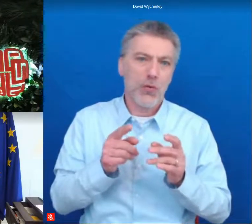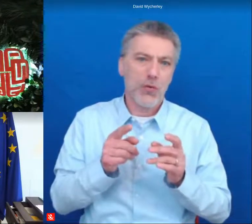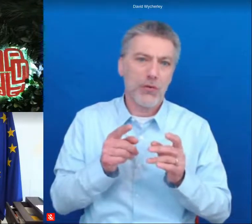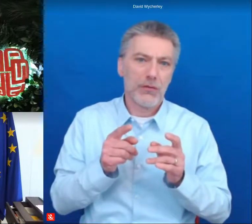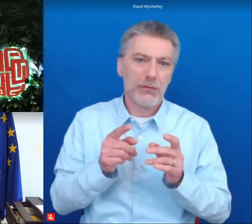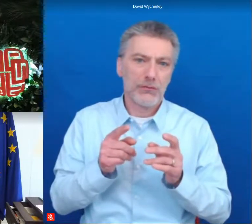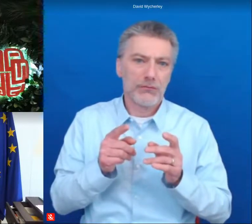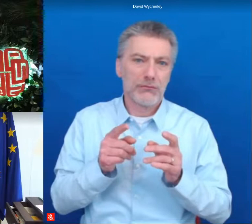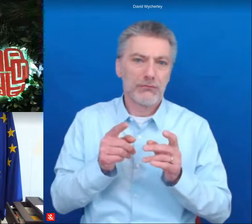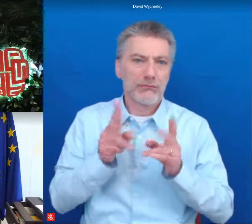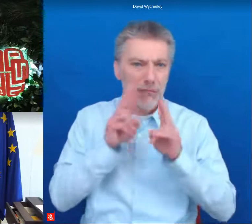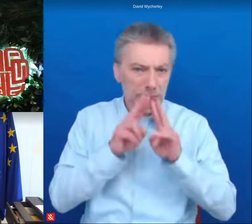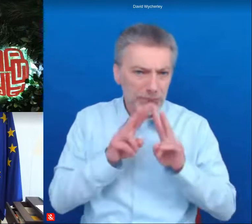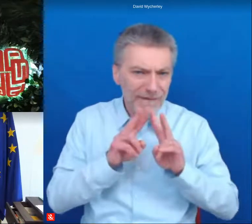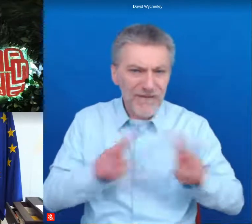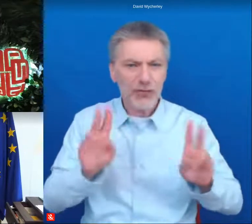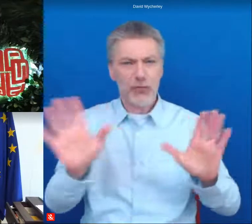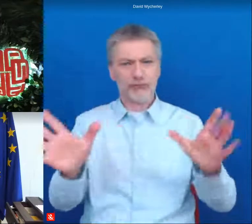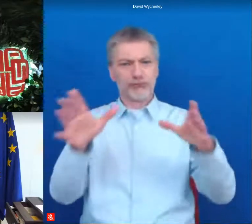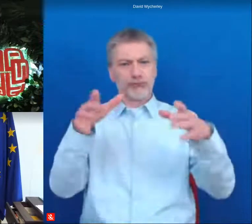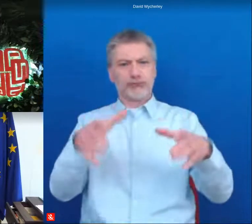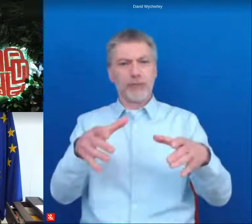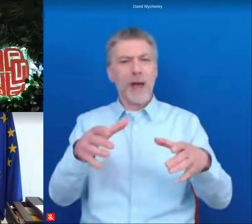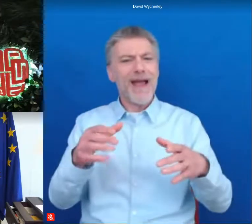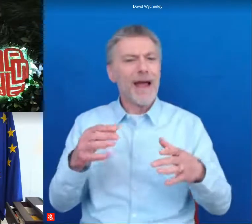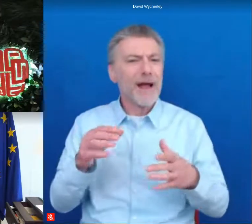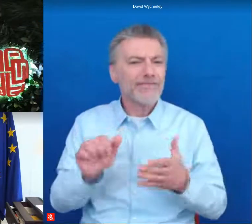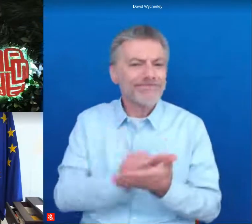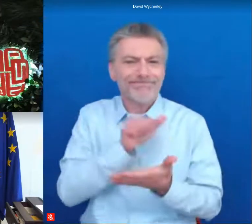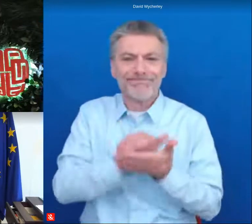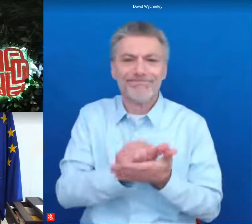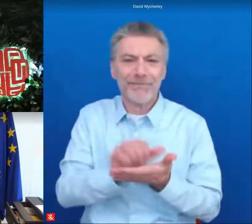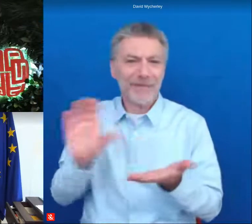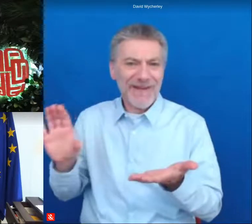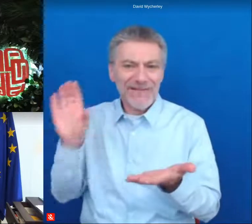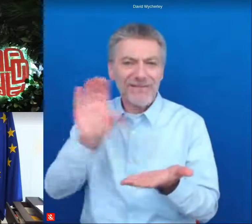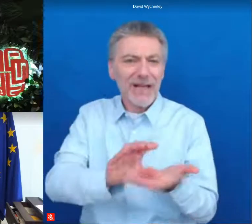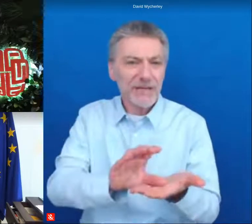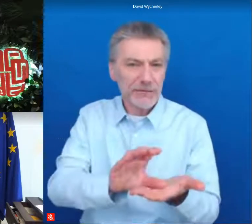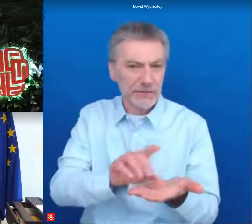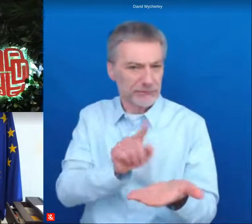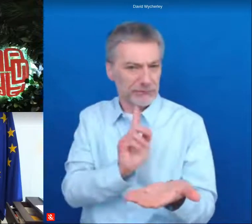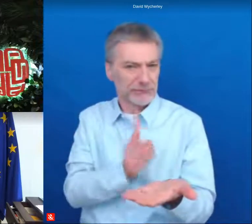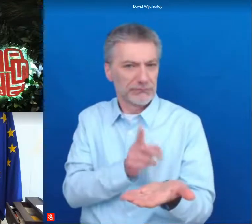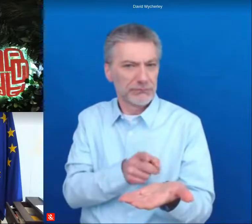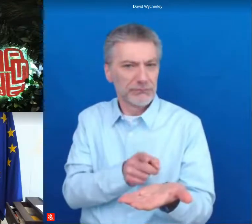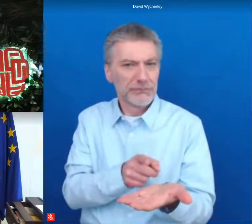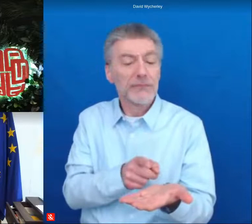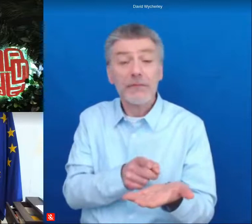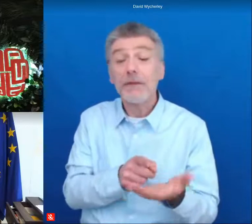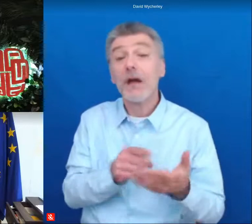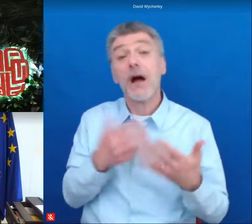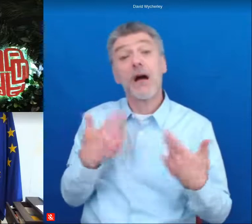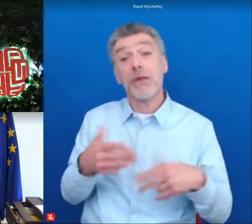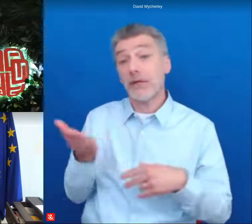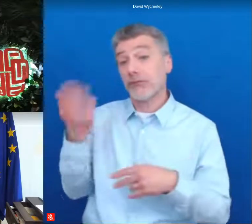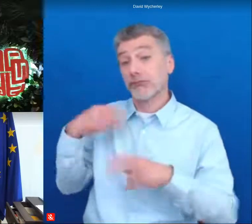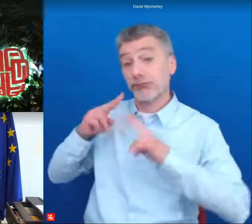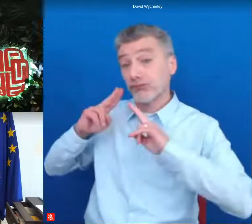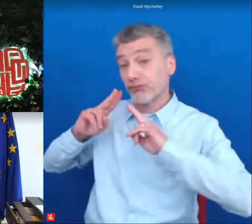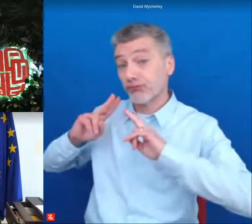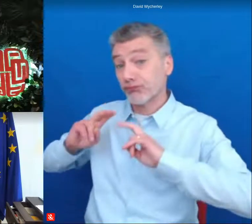mobilize sizable investment studies show that even before the crisis